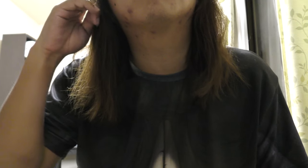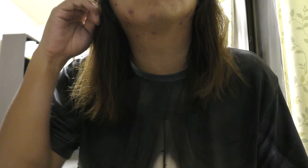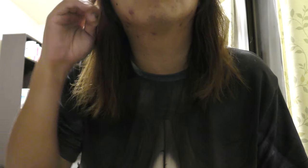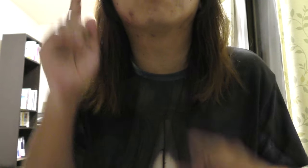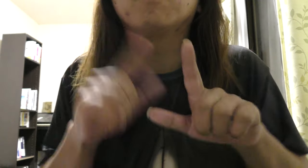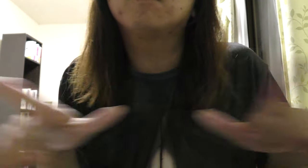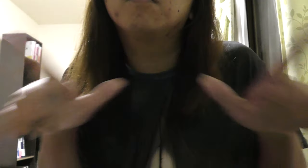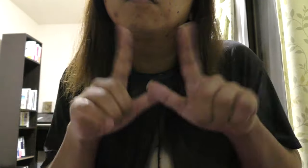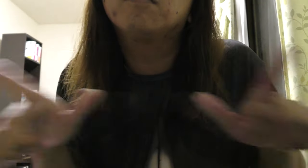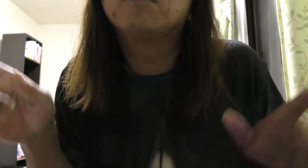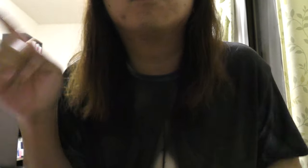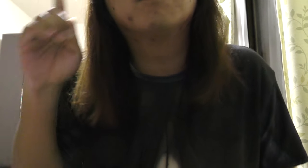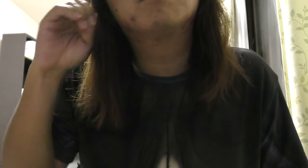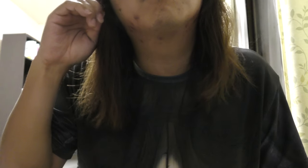it should be the way